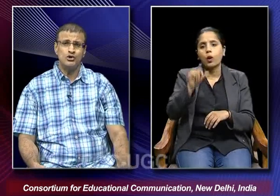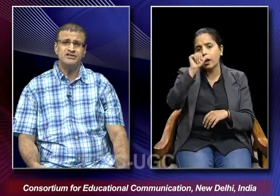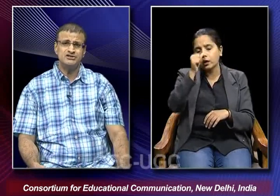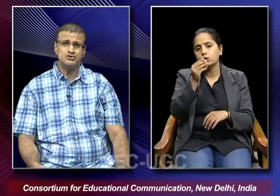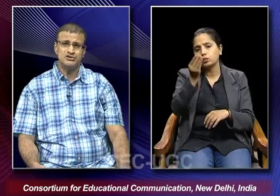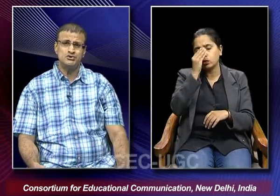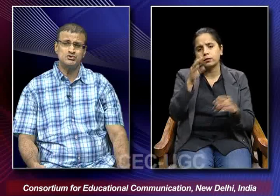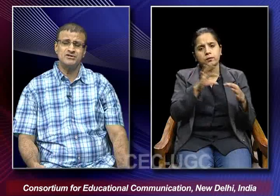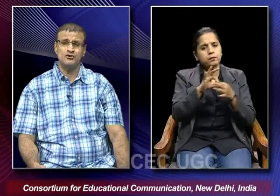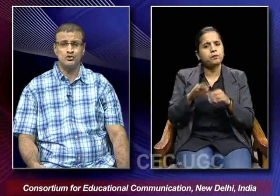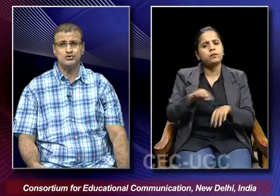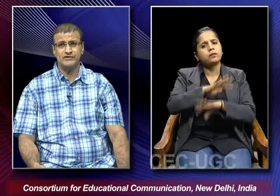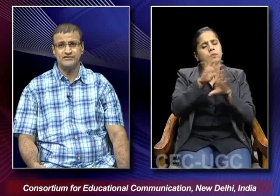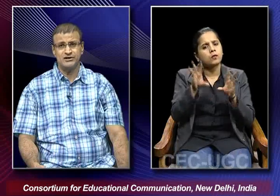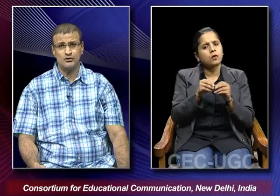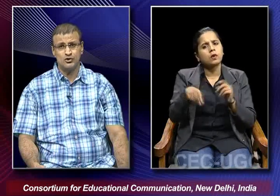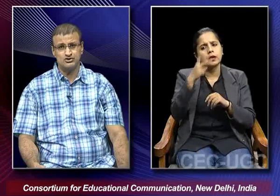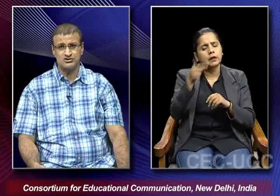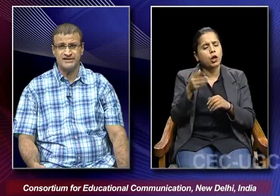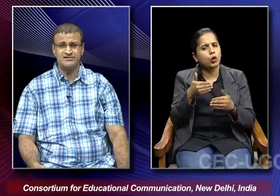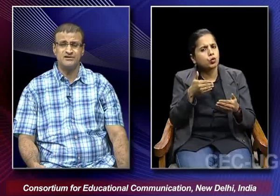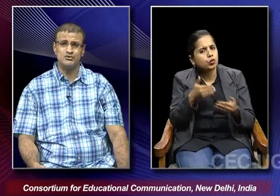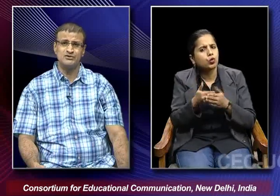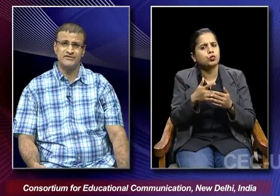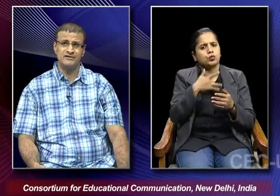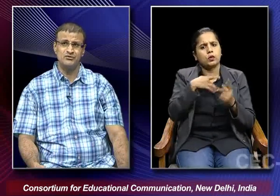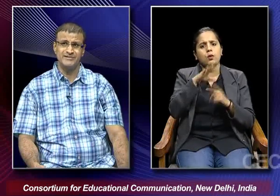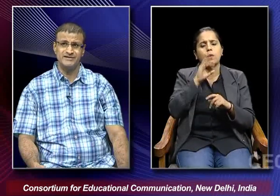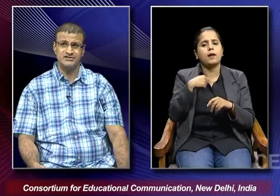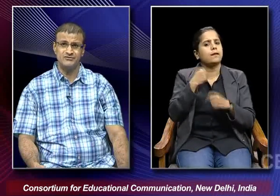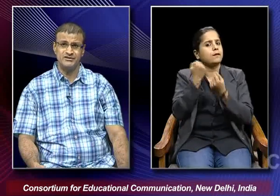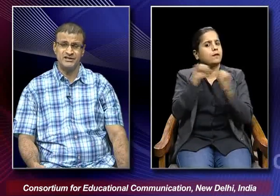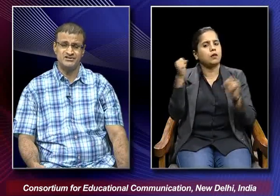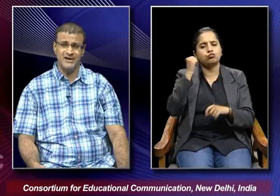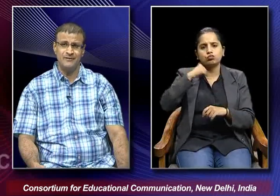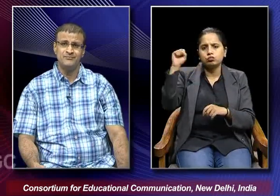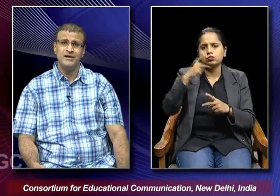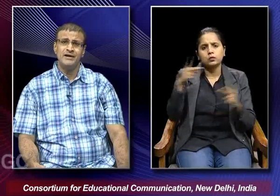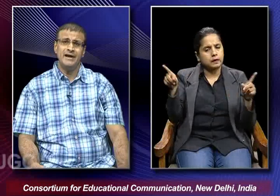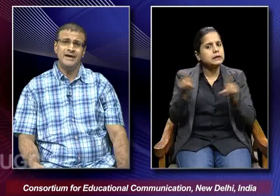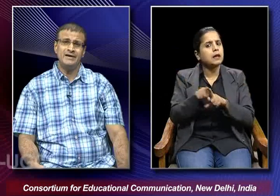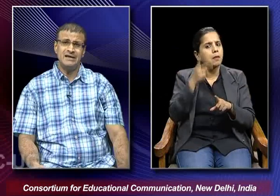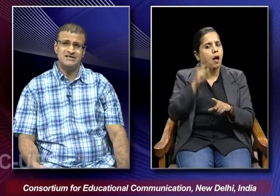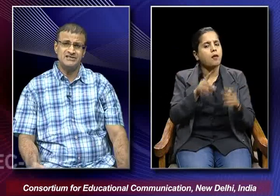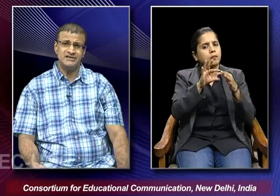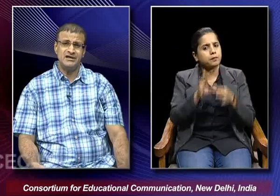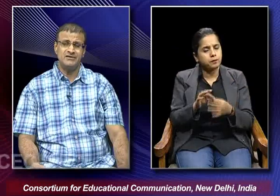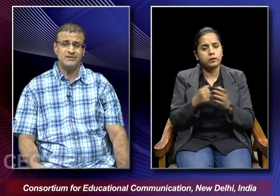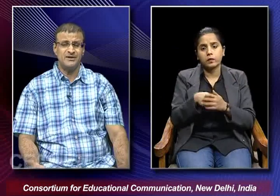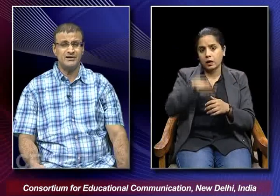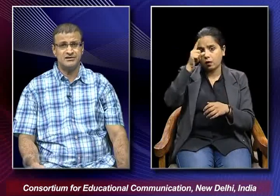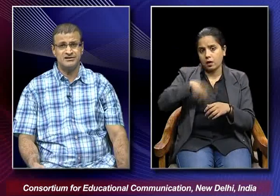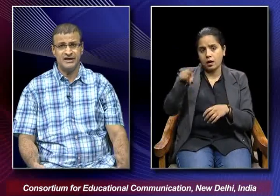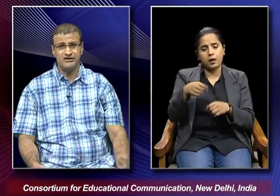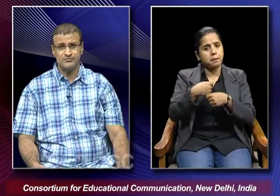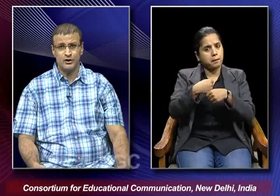So all these issues they were also very very close or central to the freedom movement as well. And unless India will